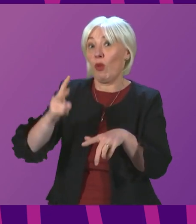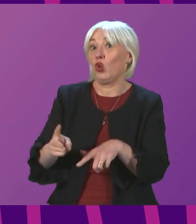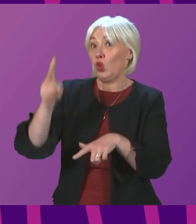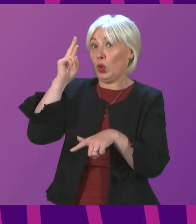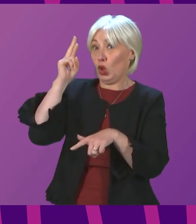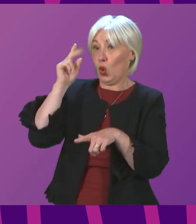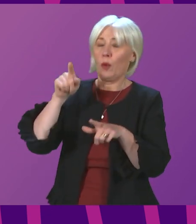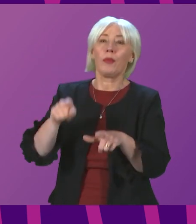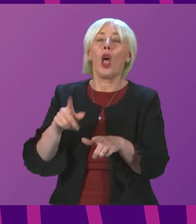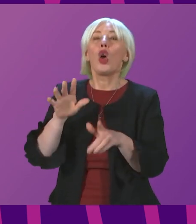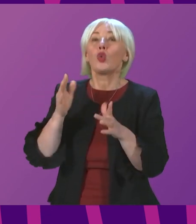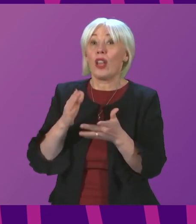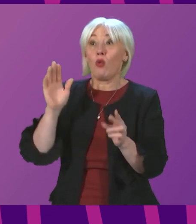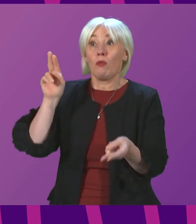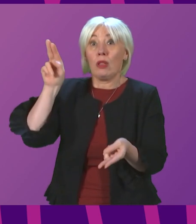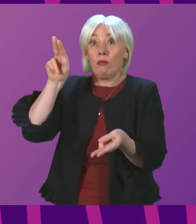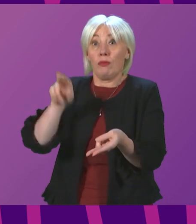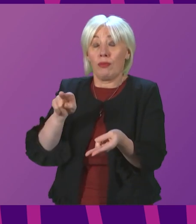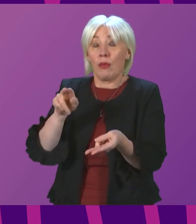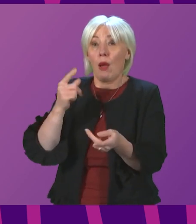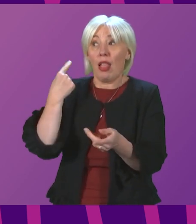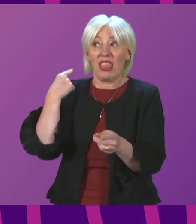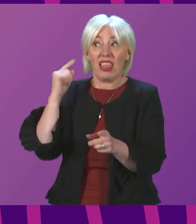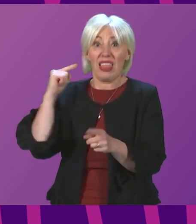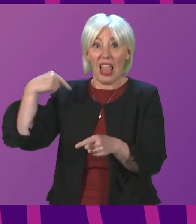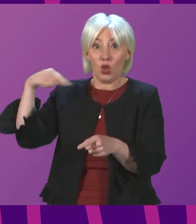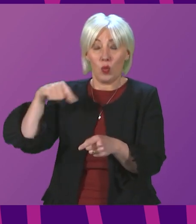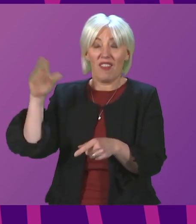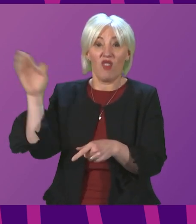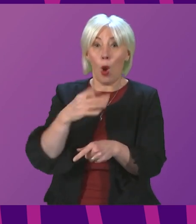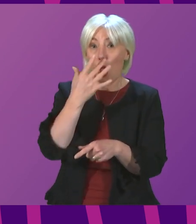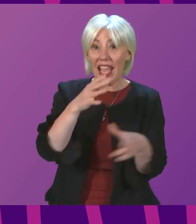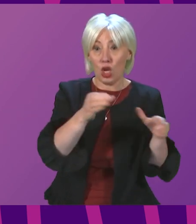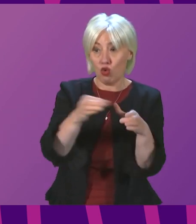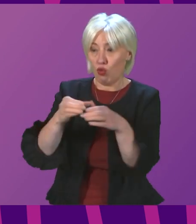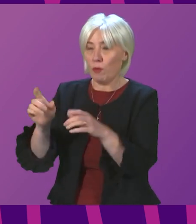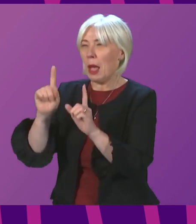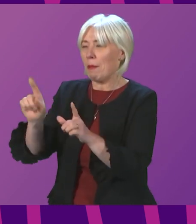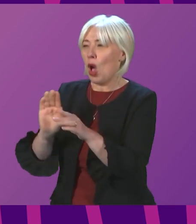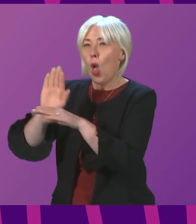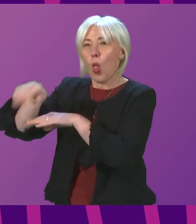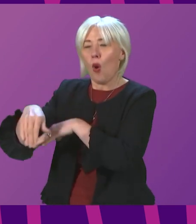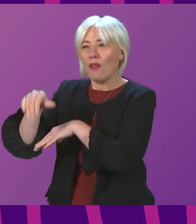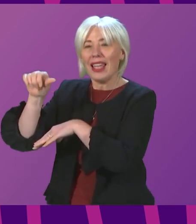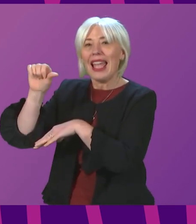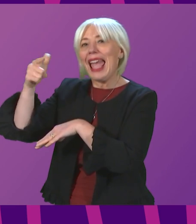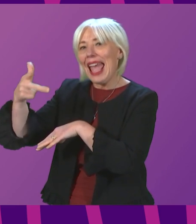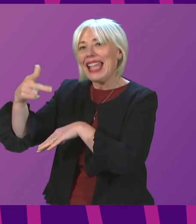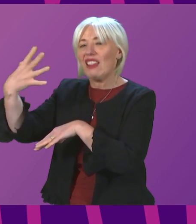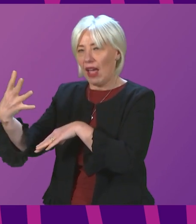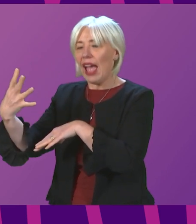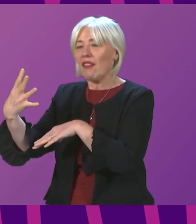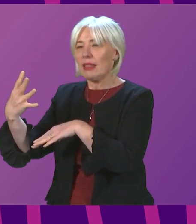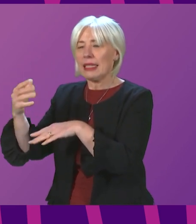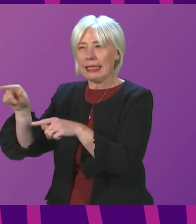Indeed, on this measure, cases have fallen in the past week across all age groups except the over-85s.